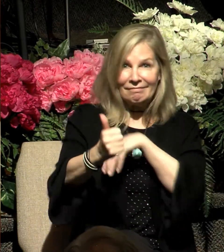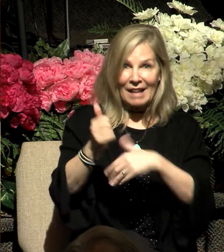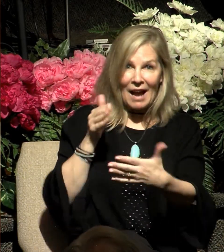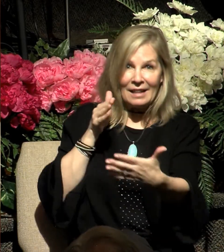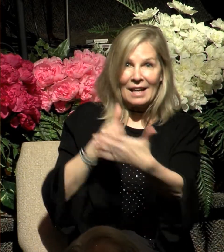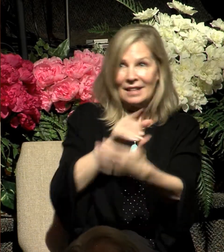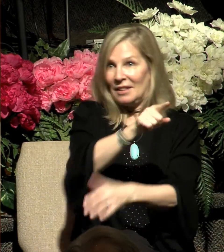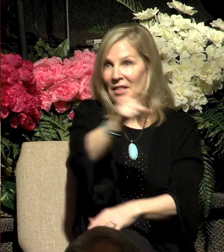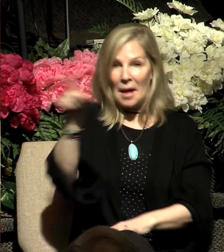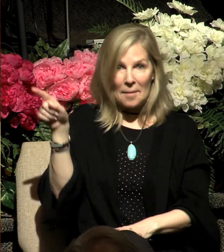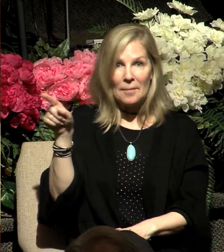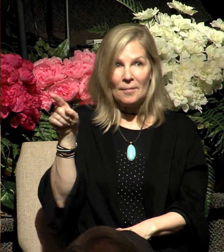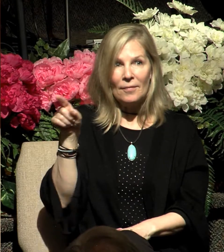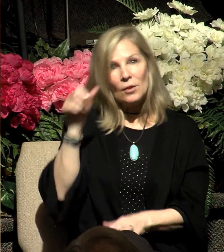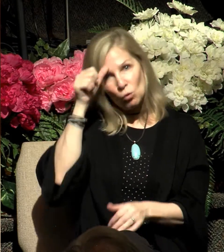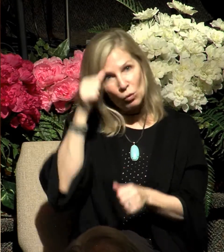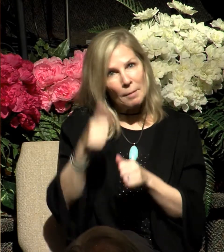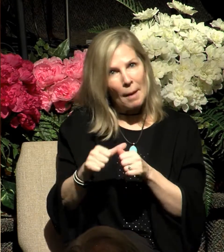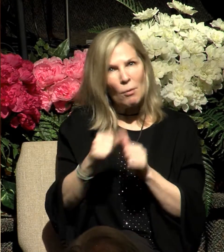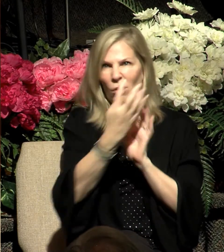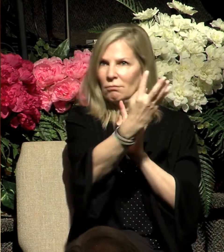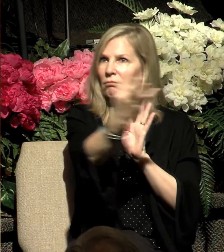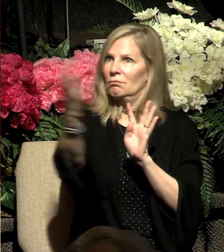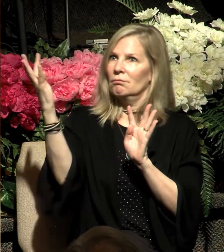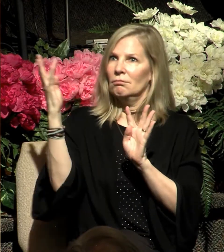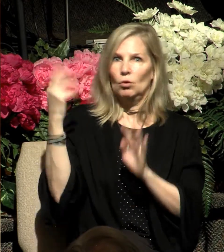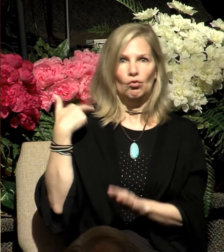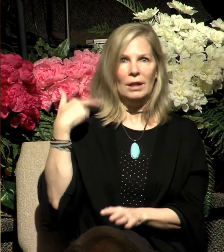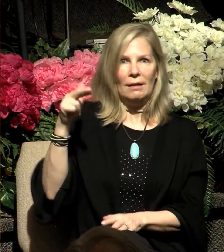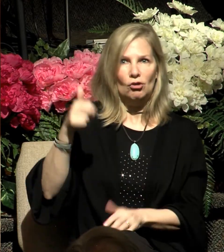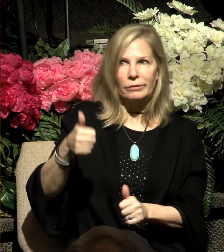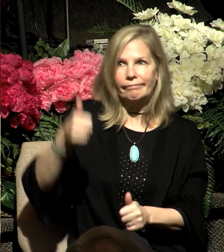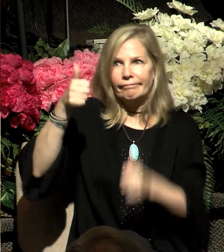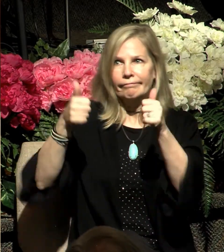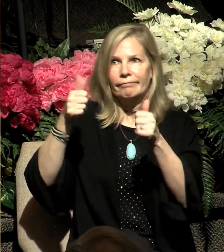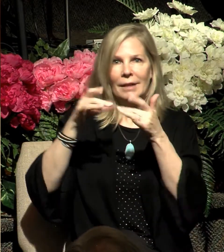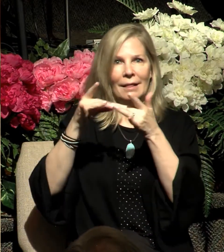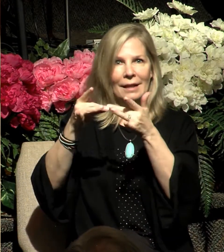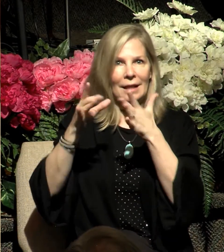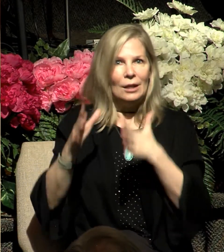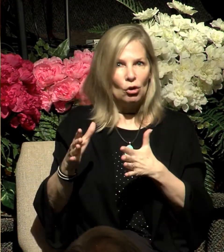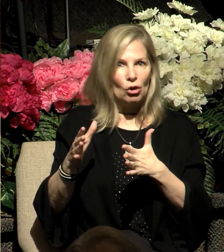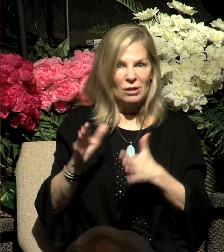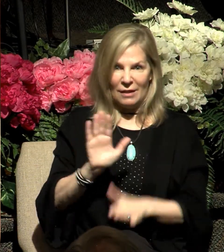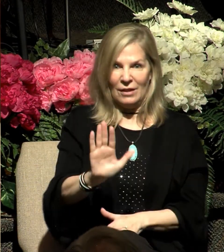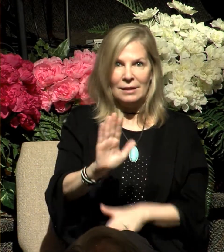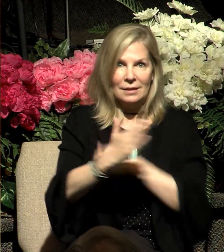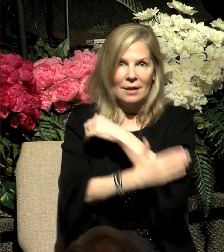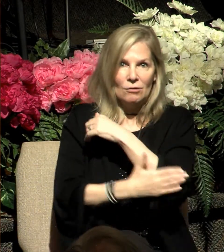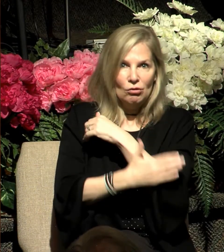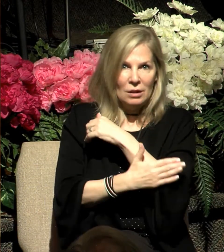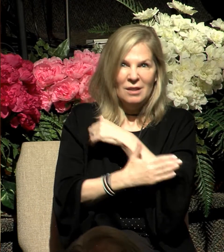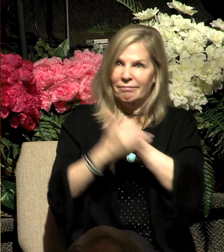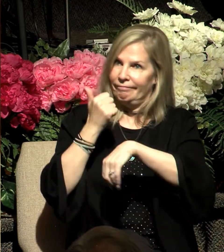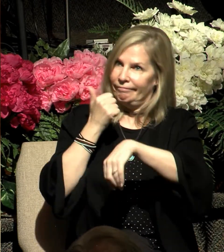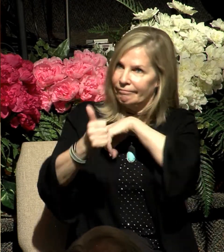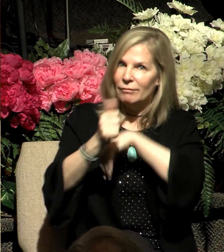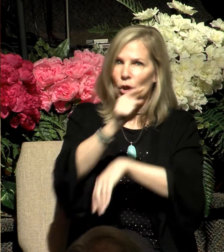He accuses them. Remember, they are the religious leaders of his nation. He accuses them of being just like their